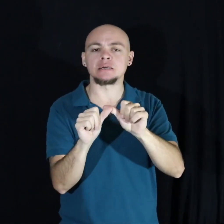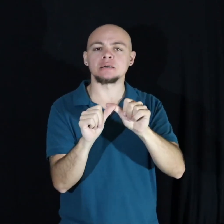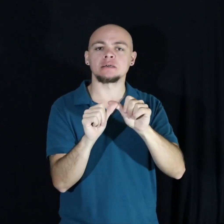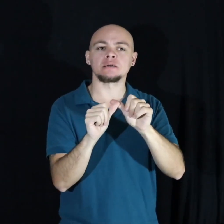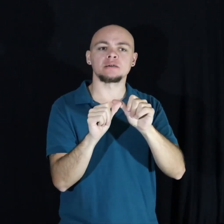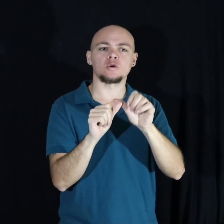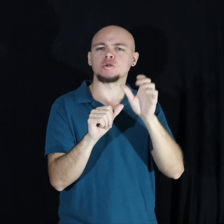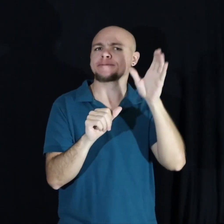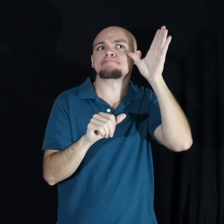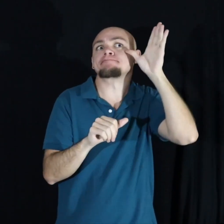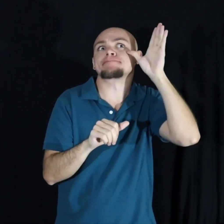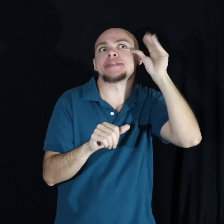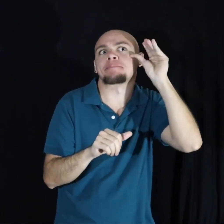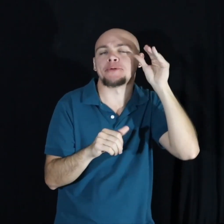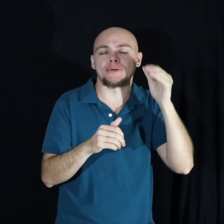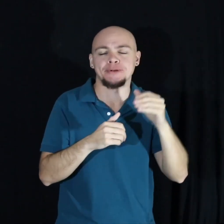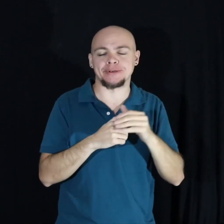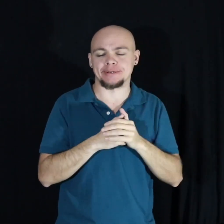pure stubbornness.